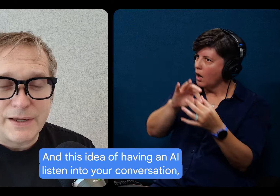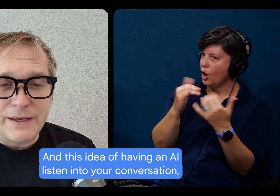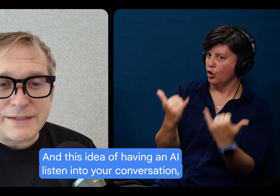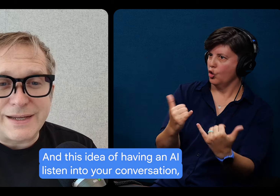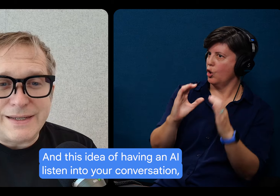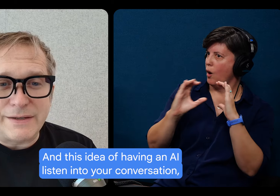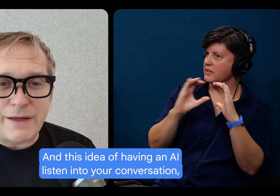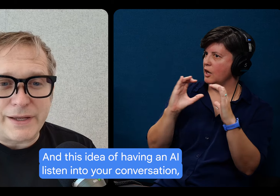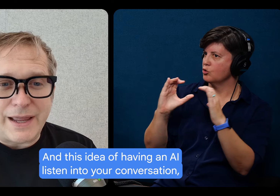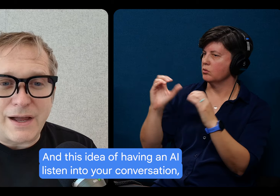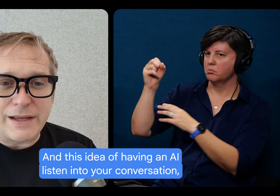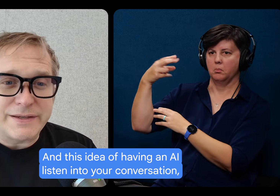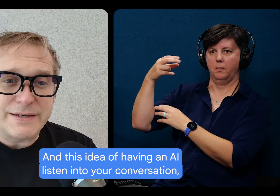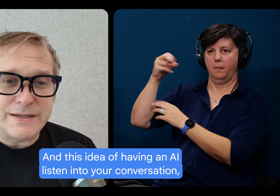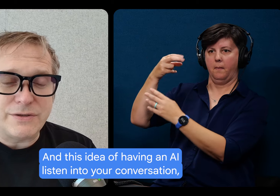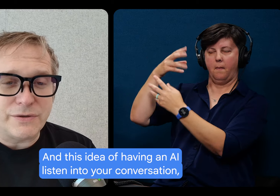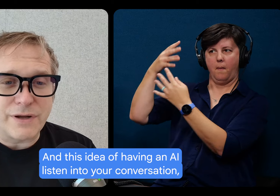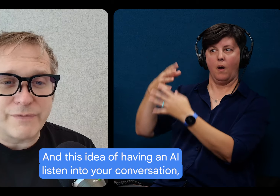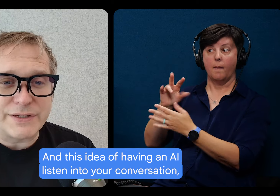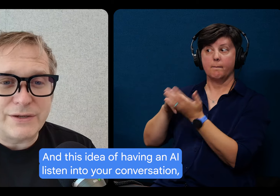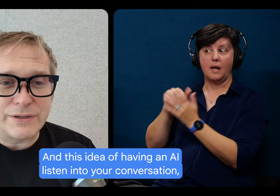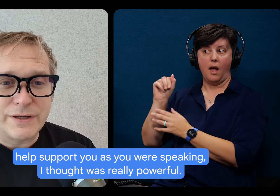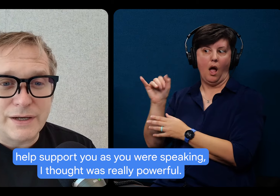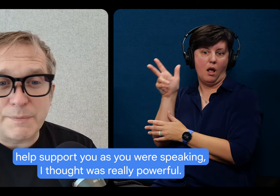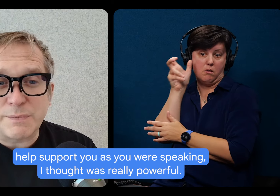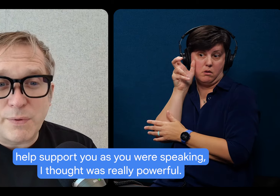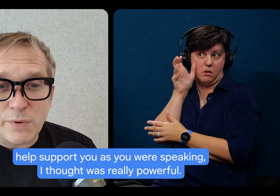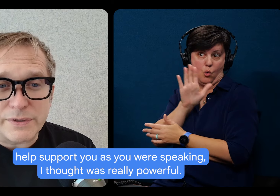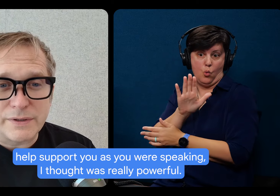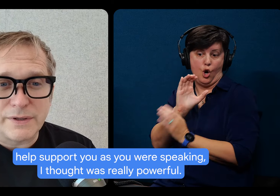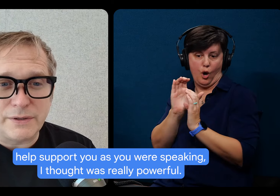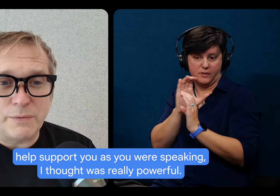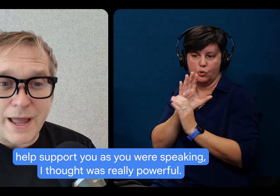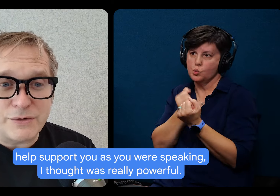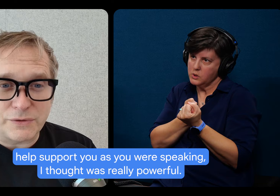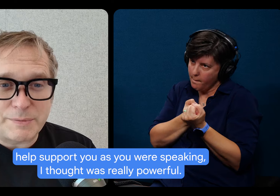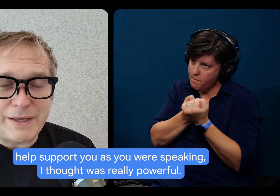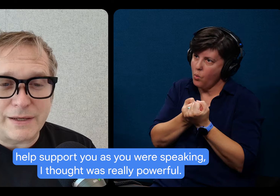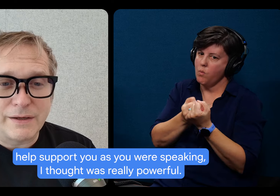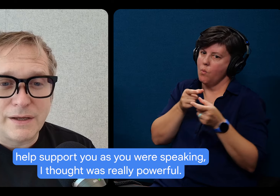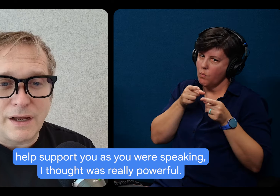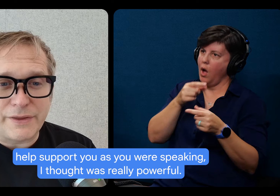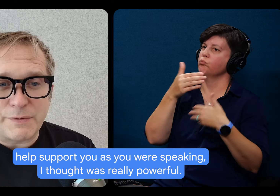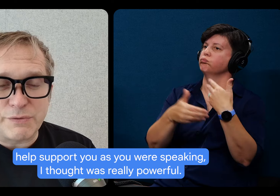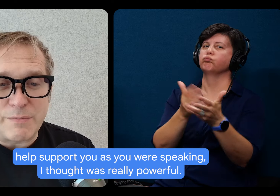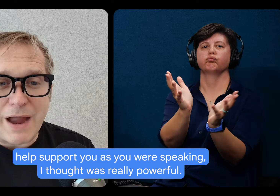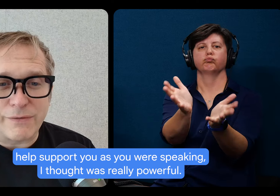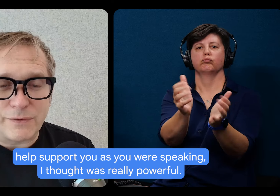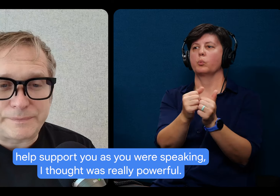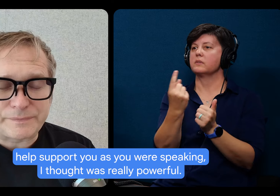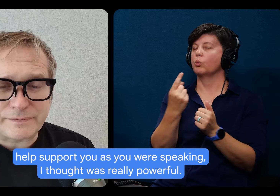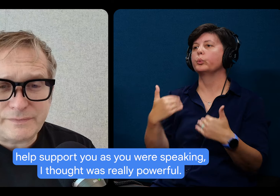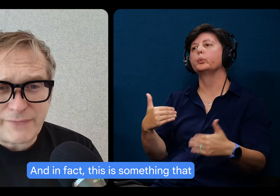And this idea of having an AI listening to help support you as you're speaking, I thought was really